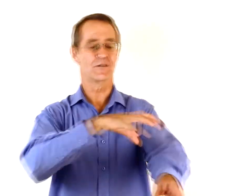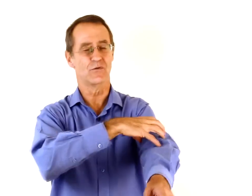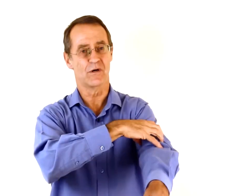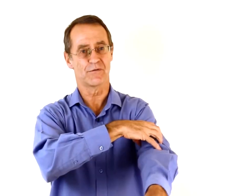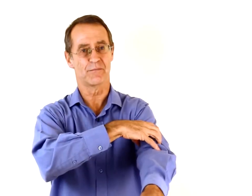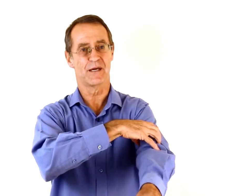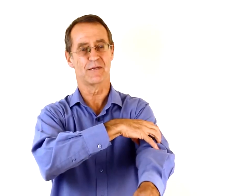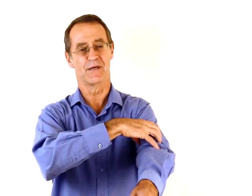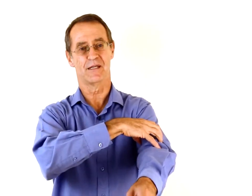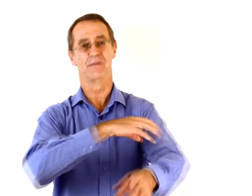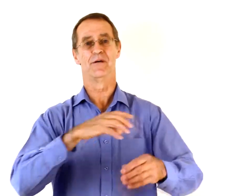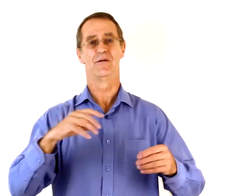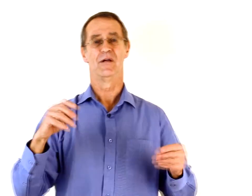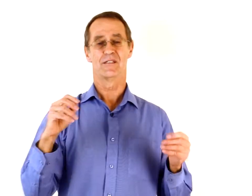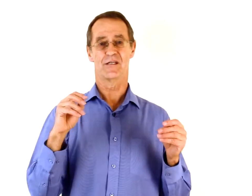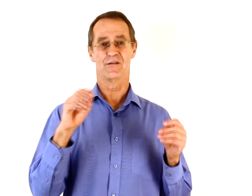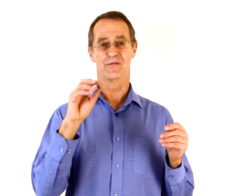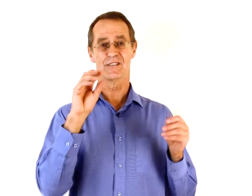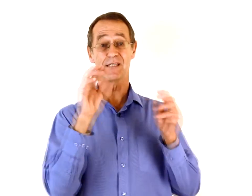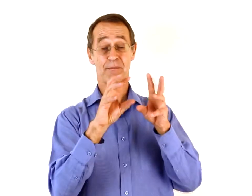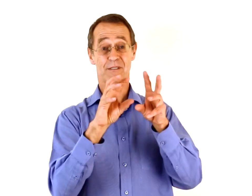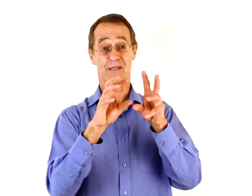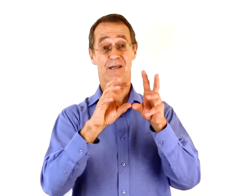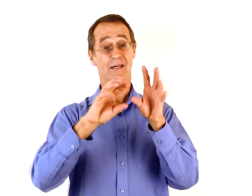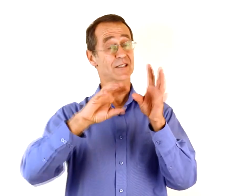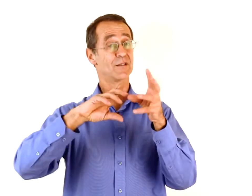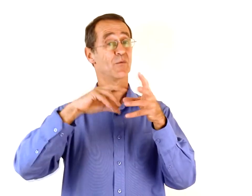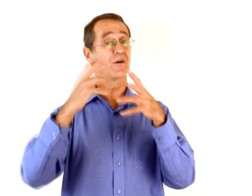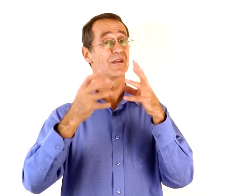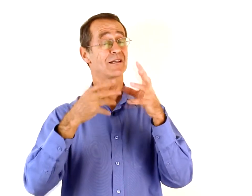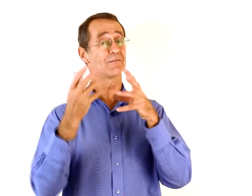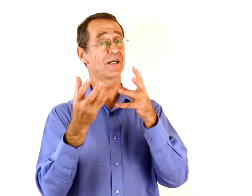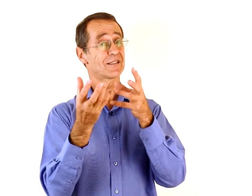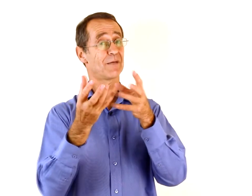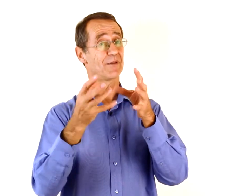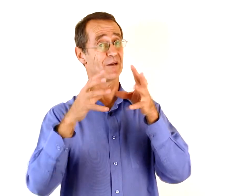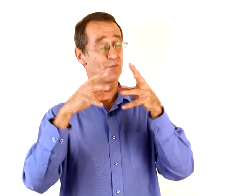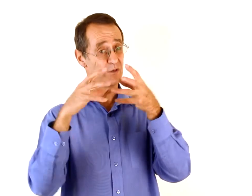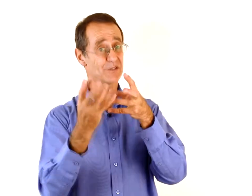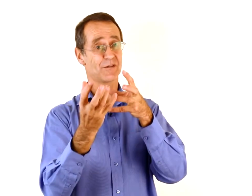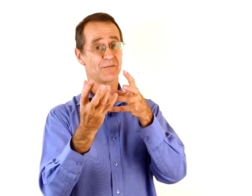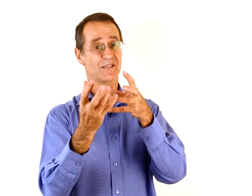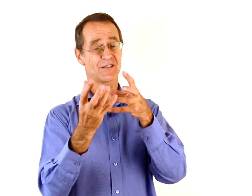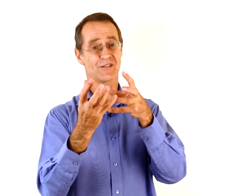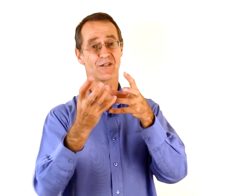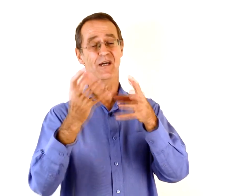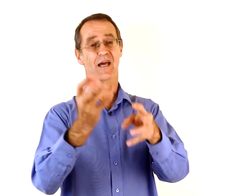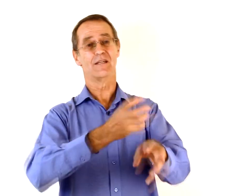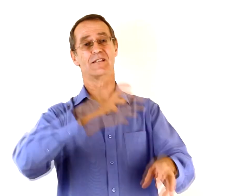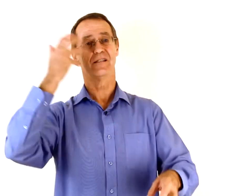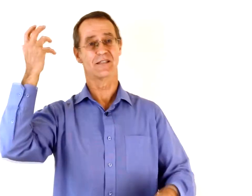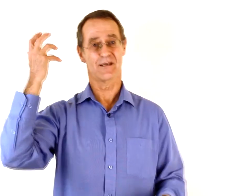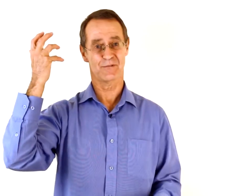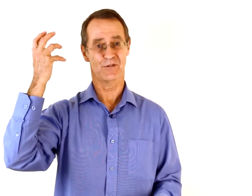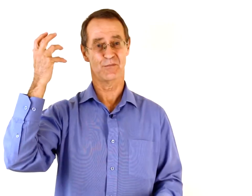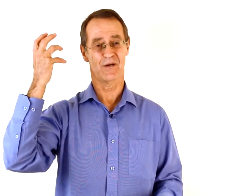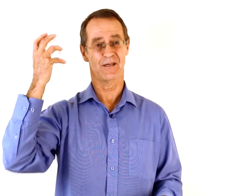or I've got pain in my elbow. So the receptor is the one that picks up that original message and sends it up to your brain.